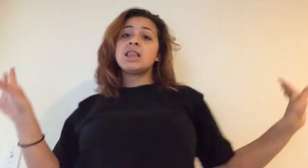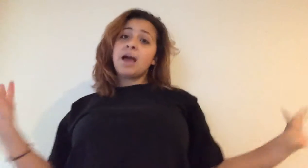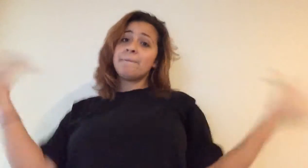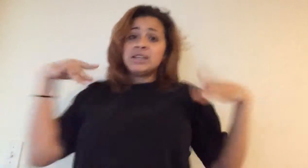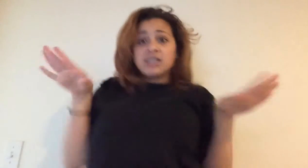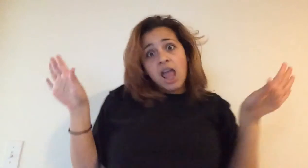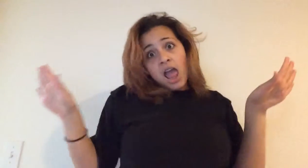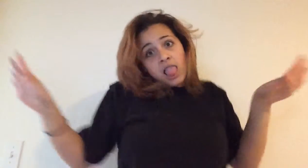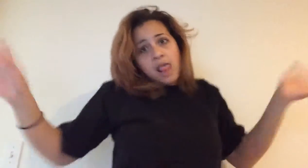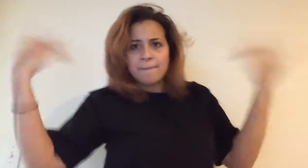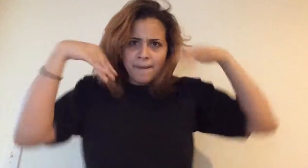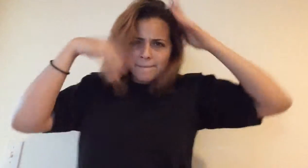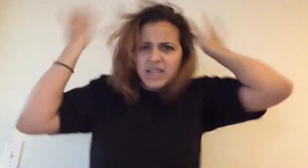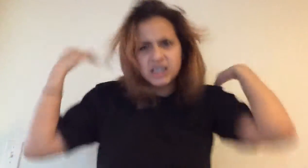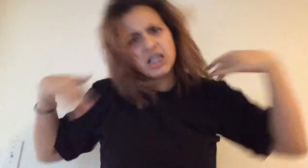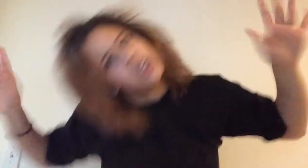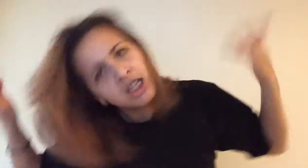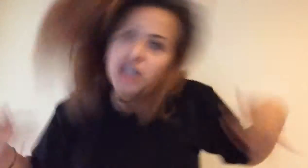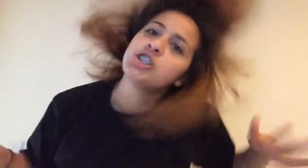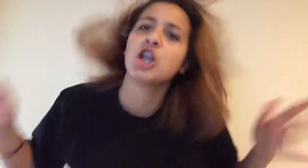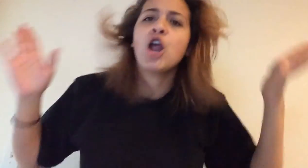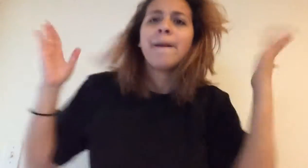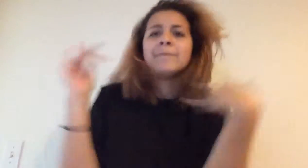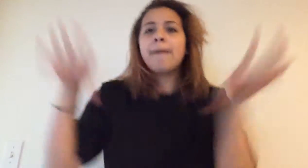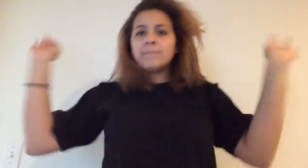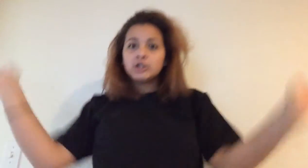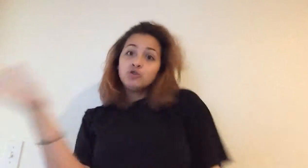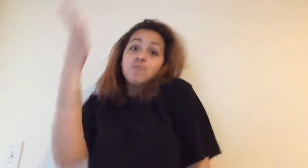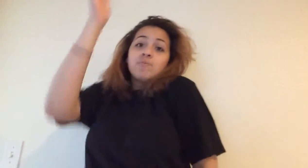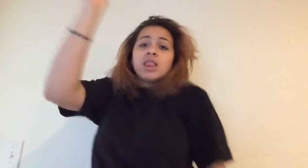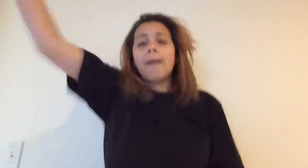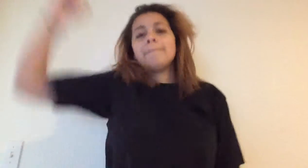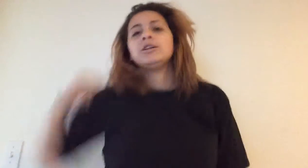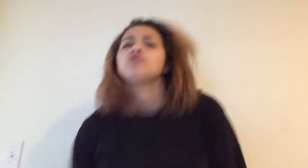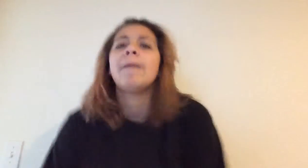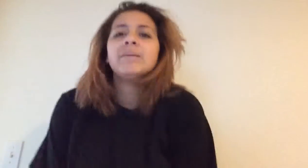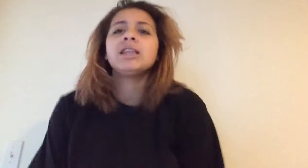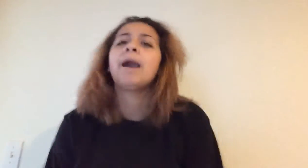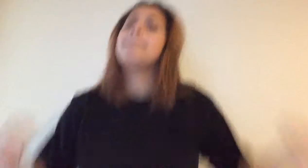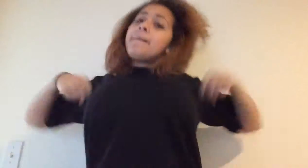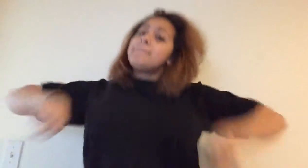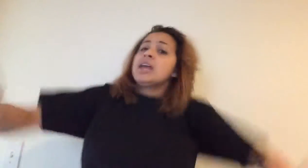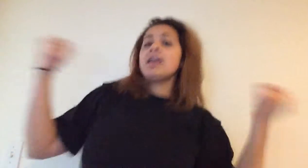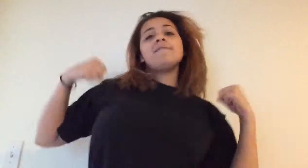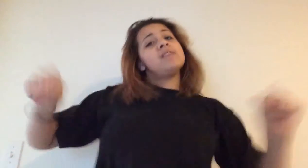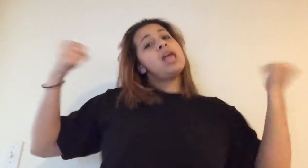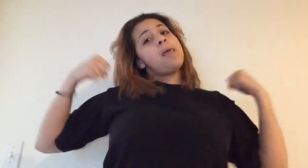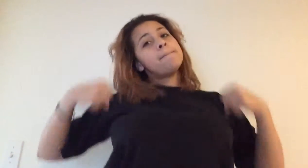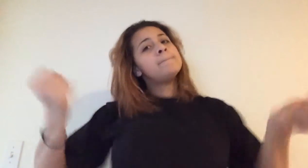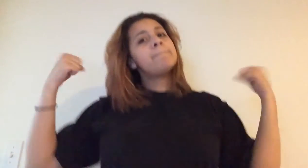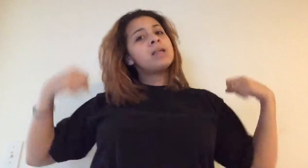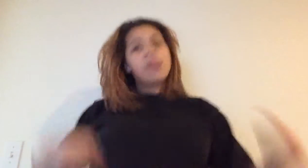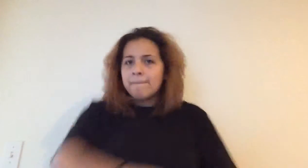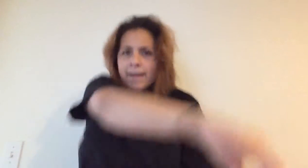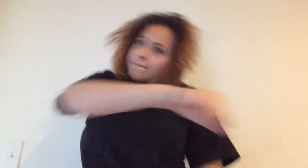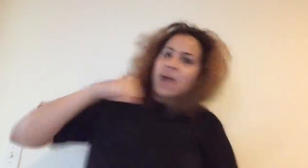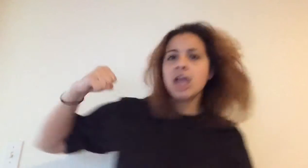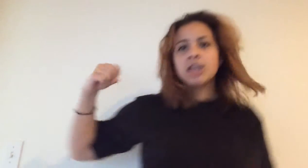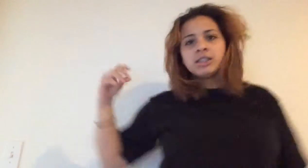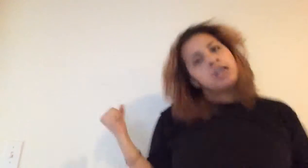llama, sad llama, mentally disturbed llama, super llama, drama llama, big fat mama llama, back to